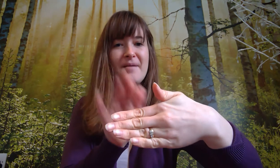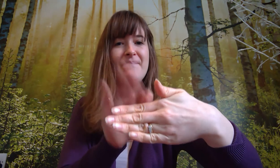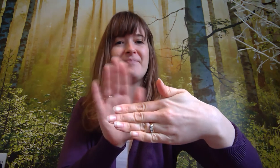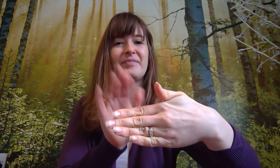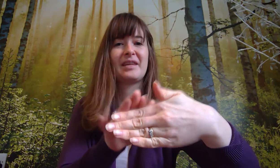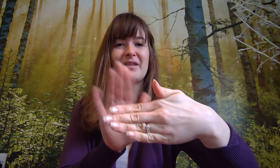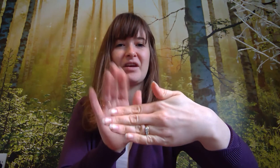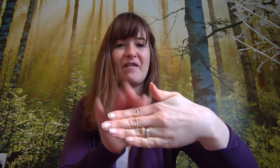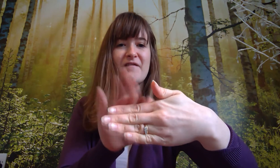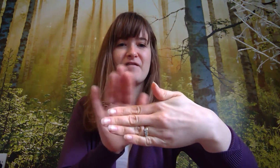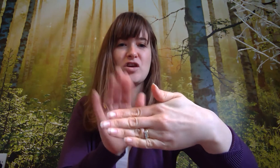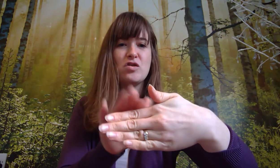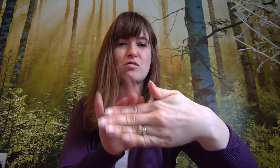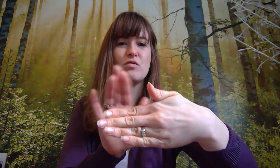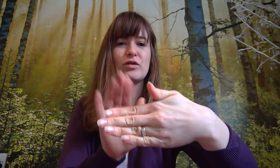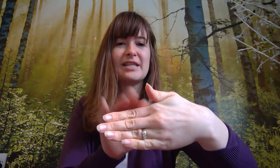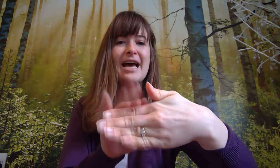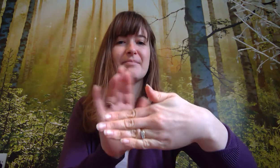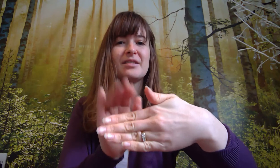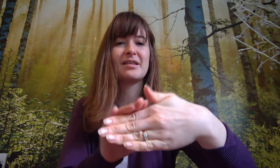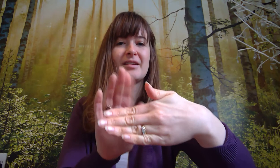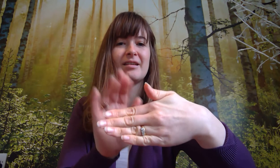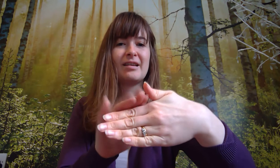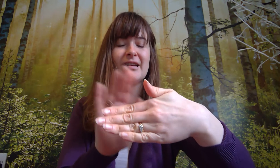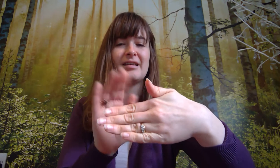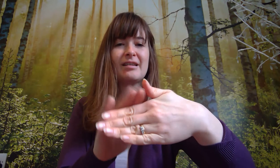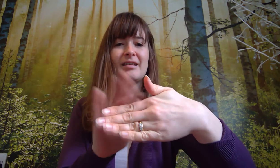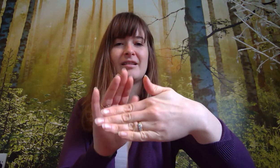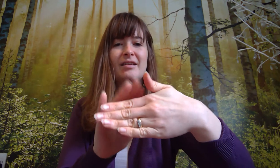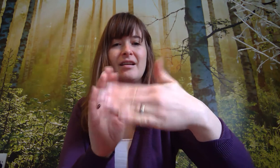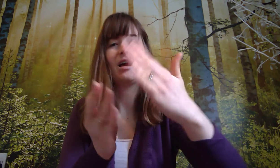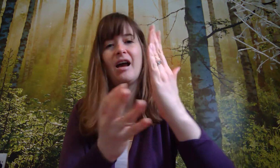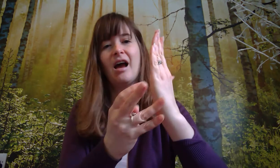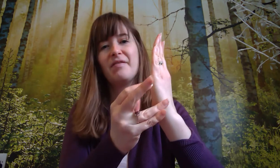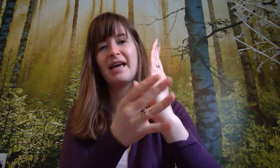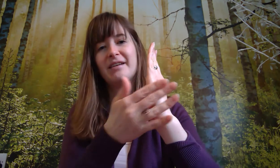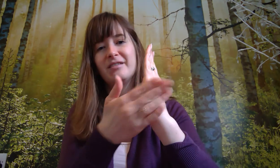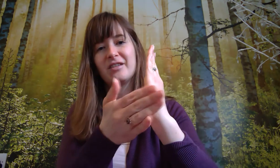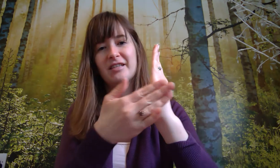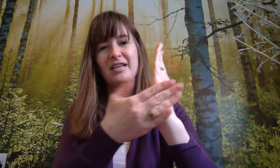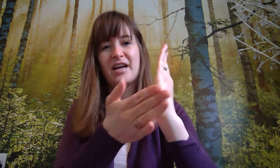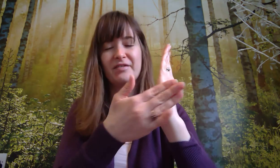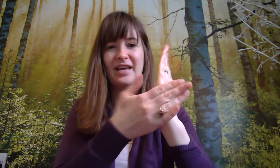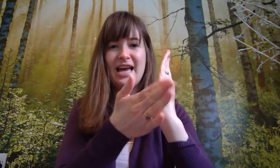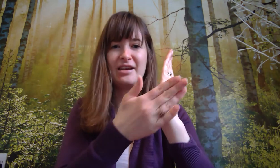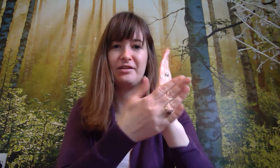a few good taps and then to the side of the hand